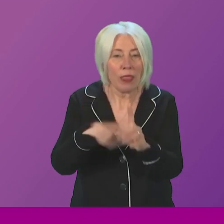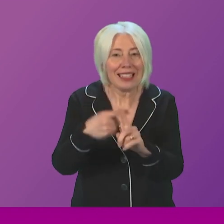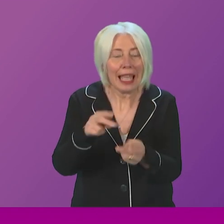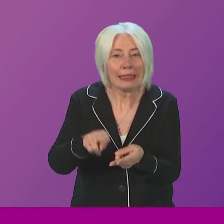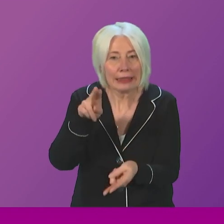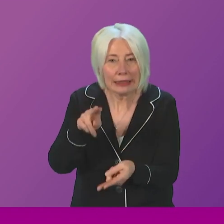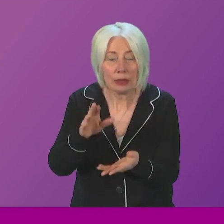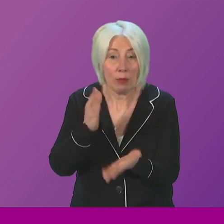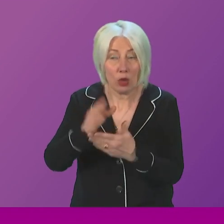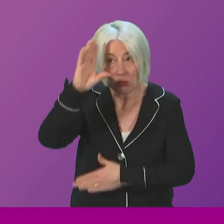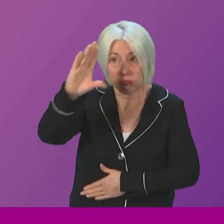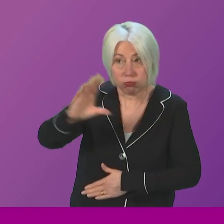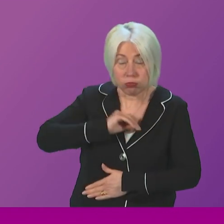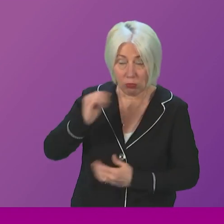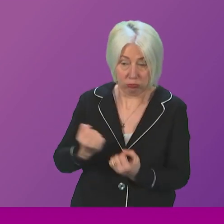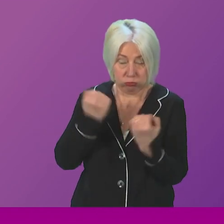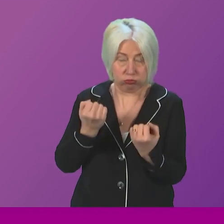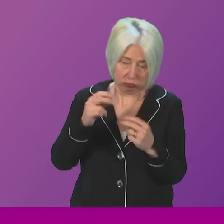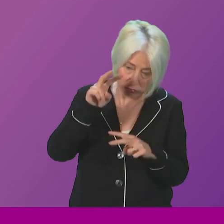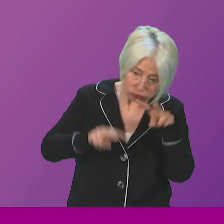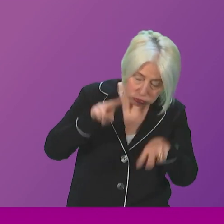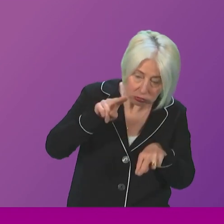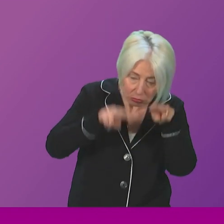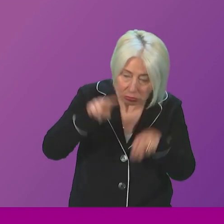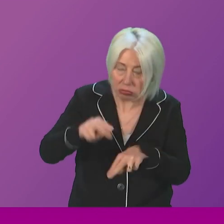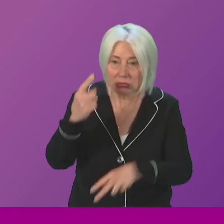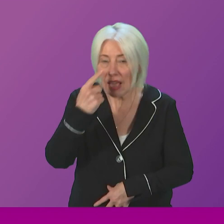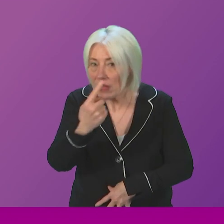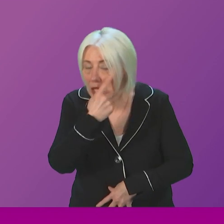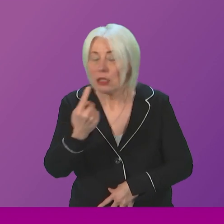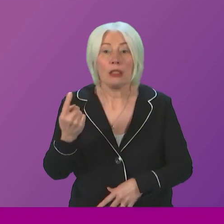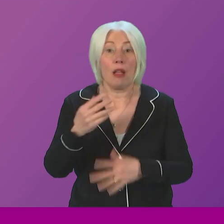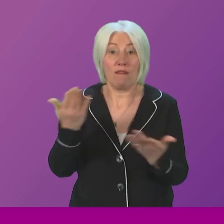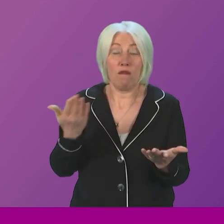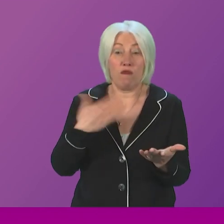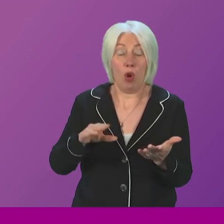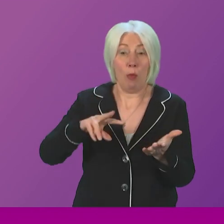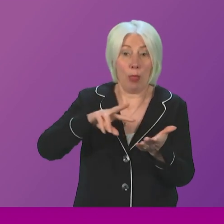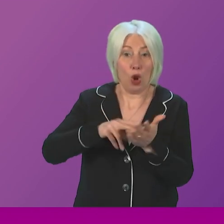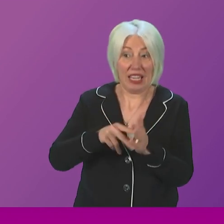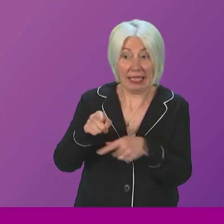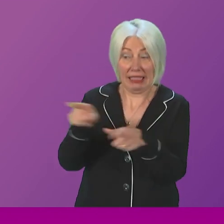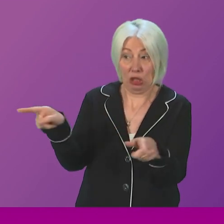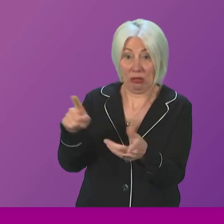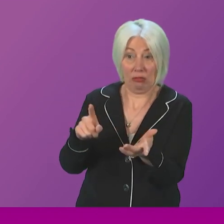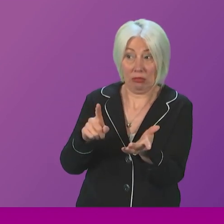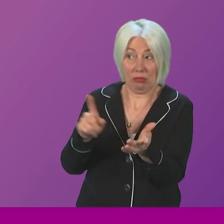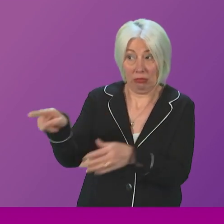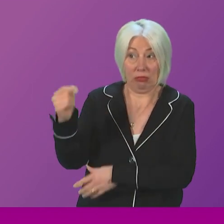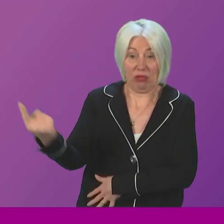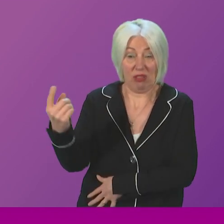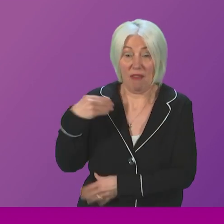sure we're informed by robust analysis and evidence from many of the individuals and organisations that Liz Smith